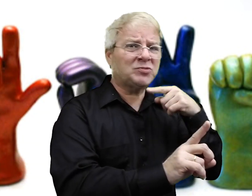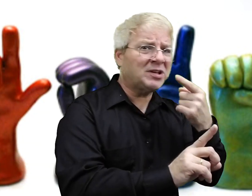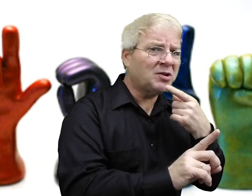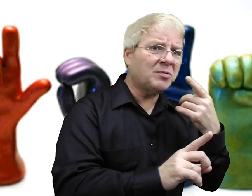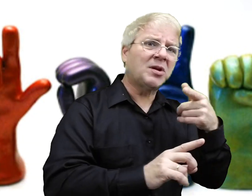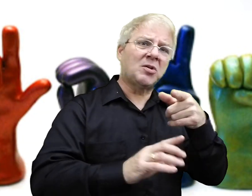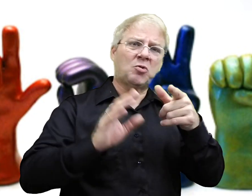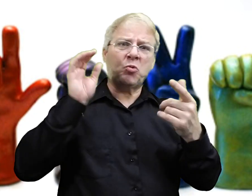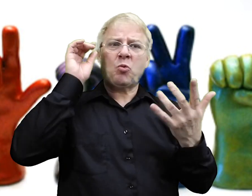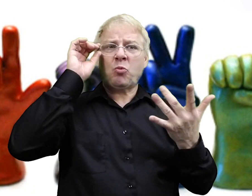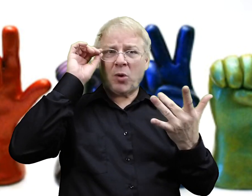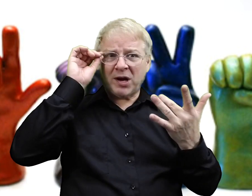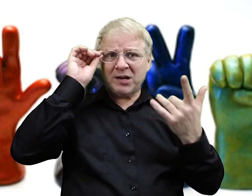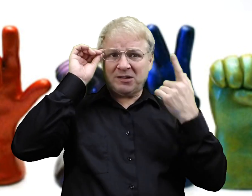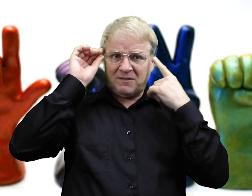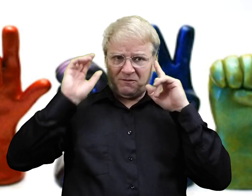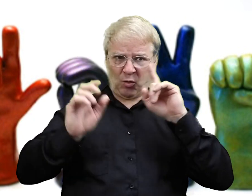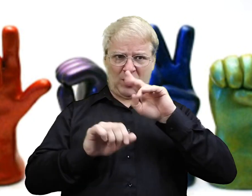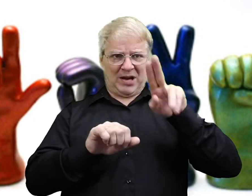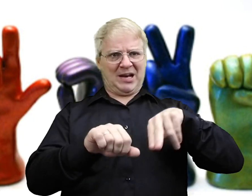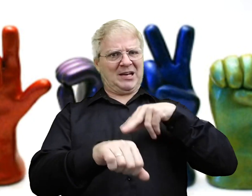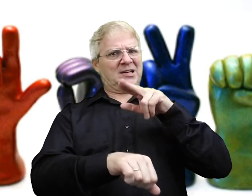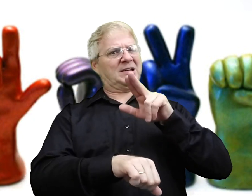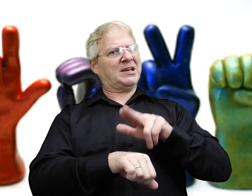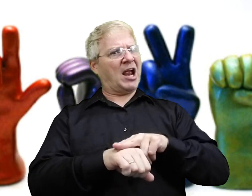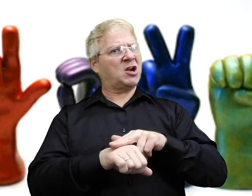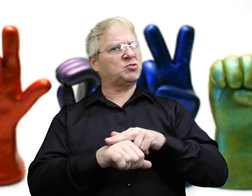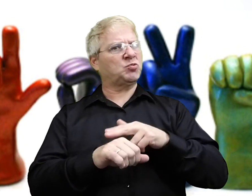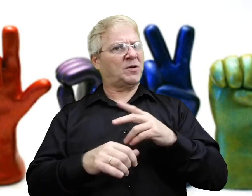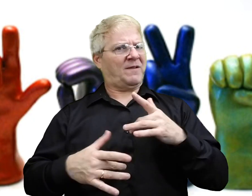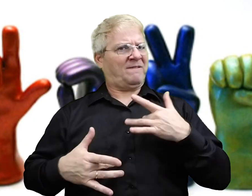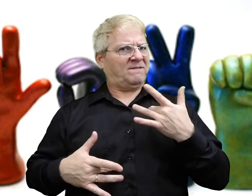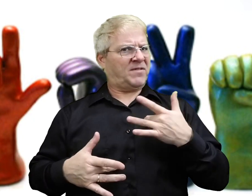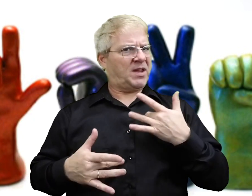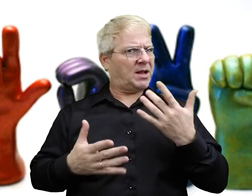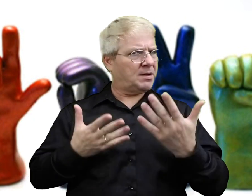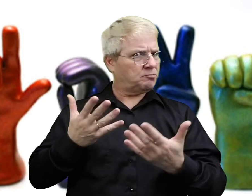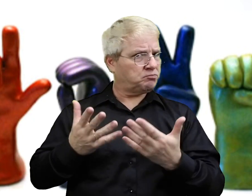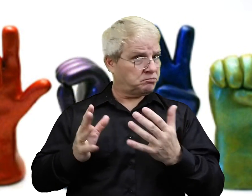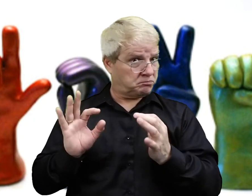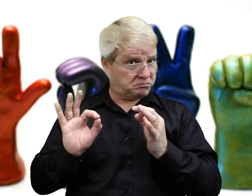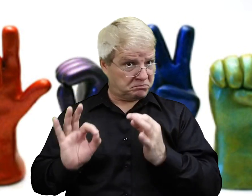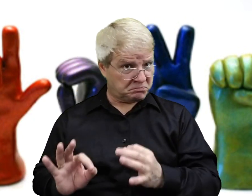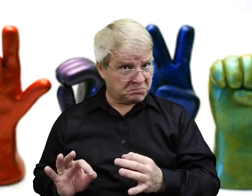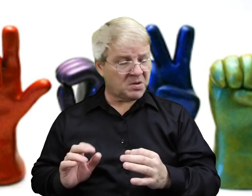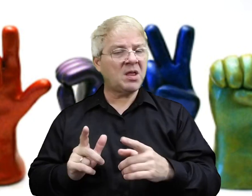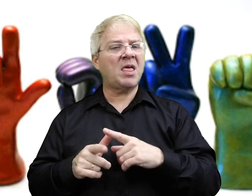the deaf as it does to the hearing. So you can wait for the natural feeling of what